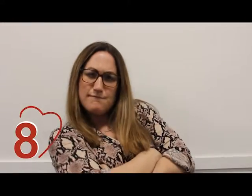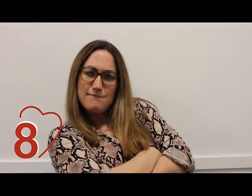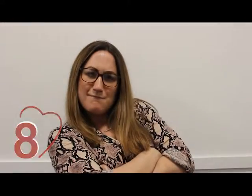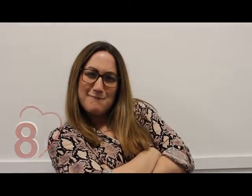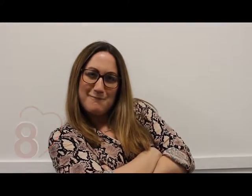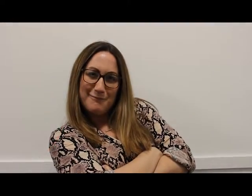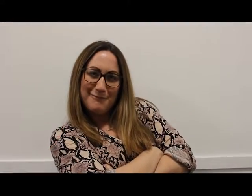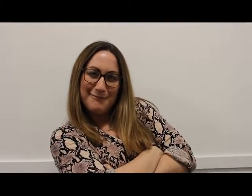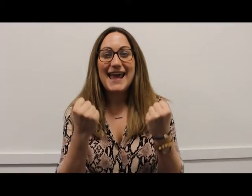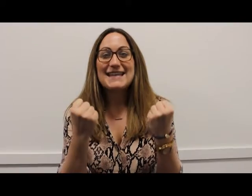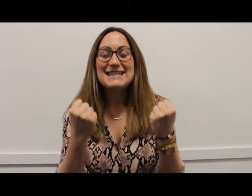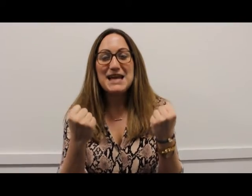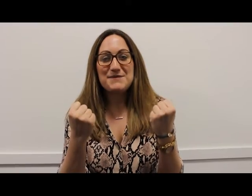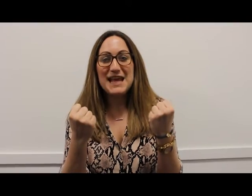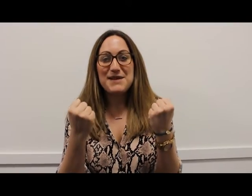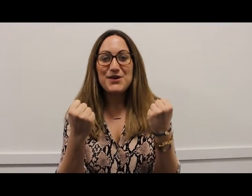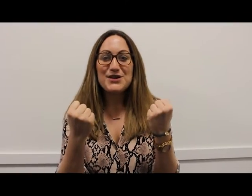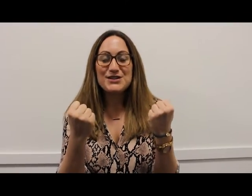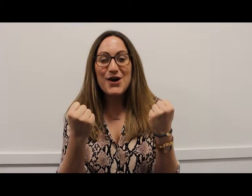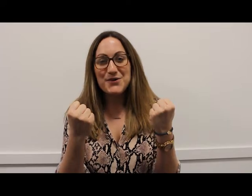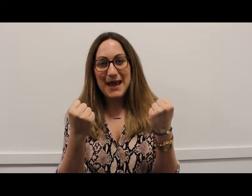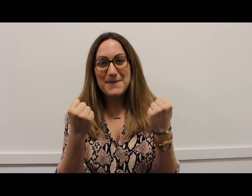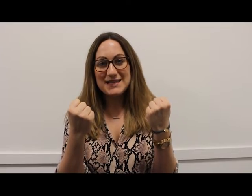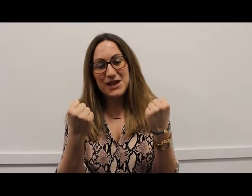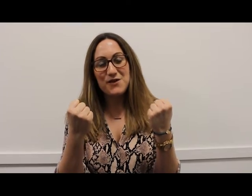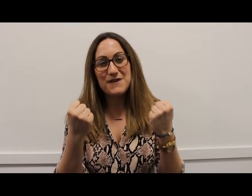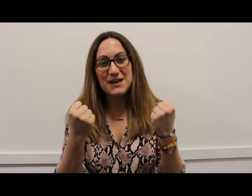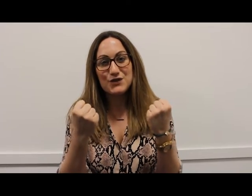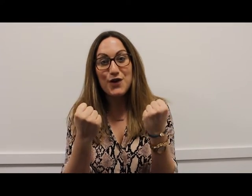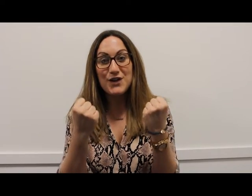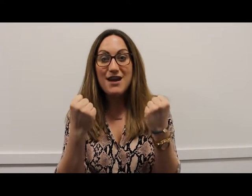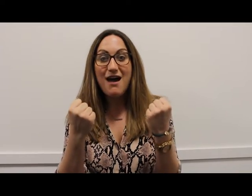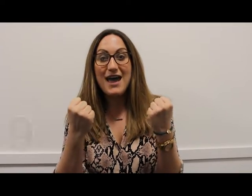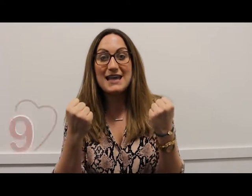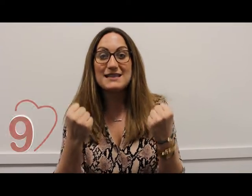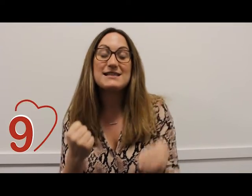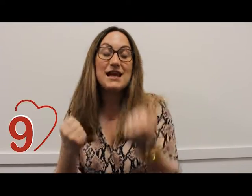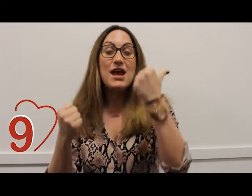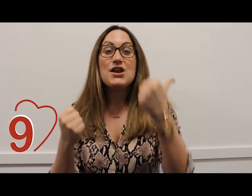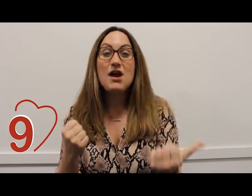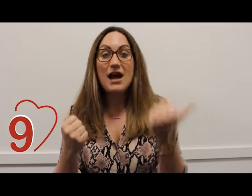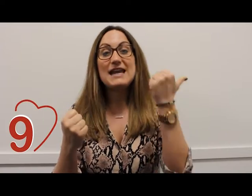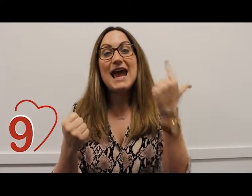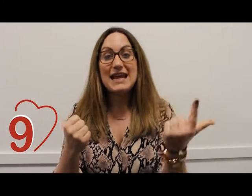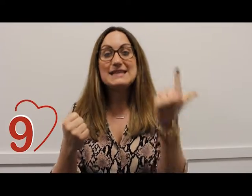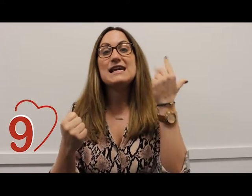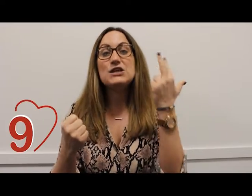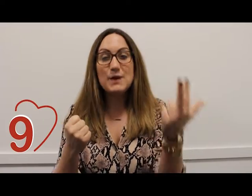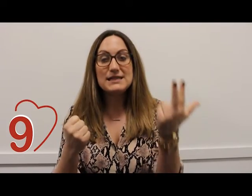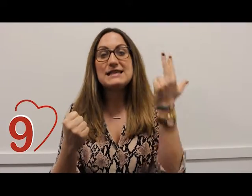team team good as gold let me see your fingers roll the nines 9 18 27